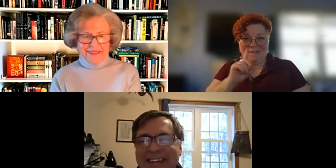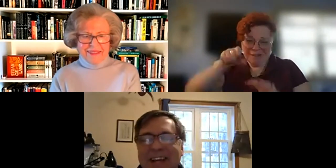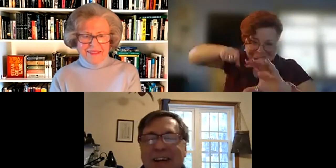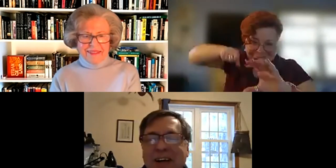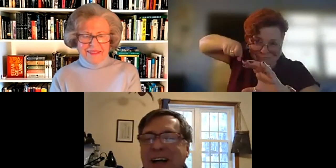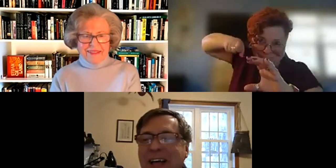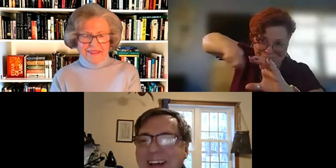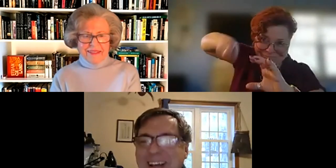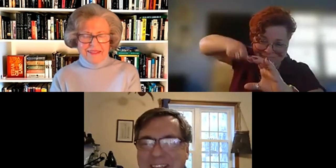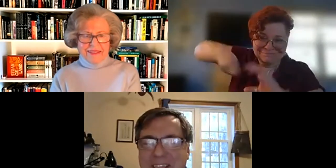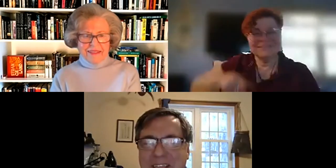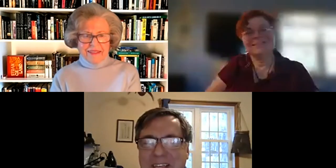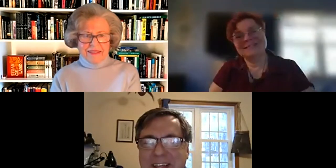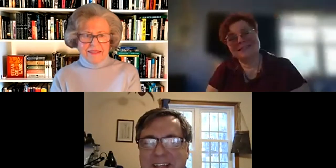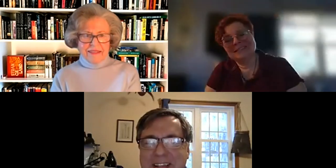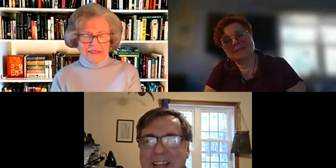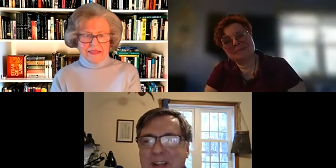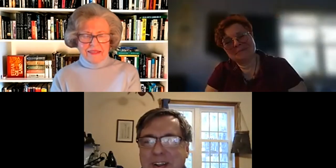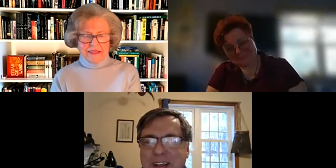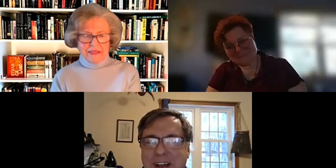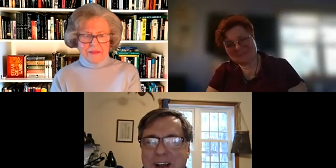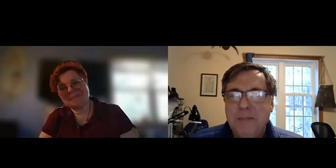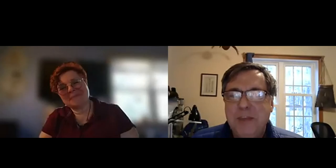whoops let me uh get the right people i'm here